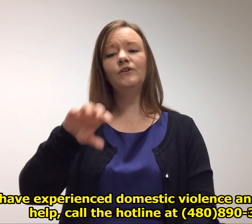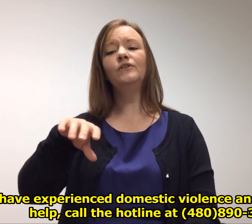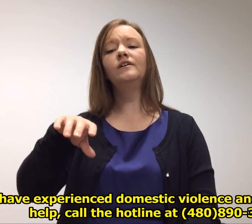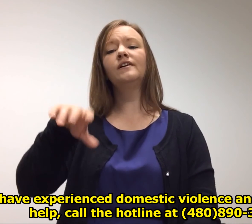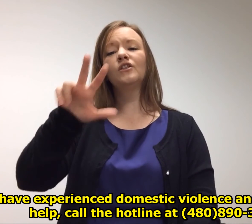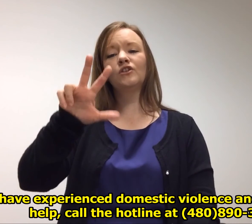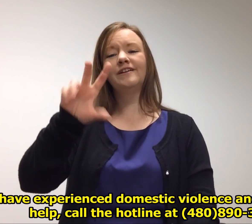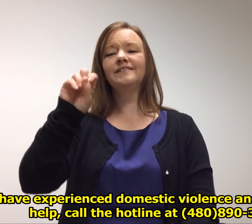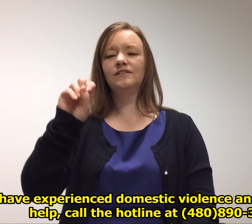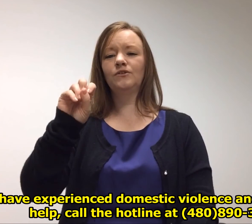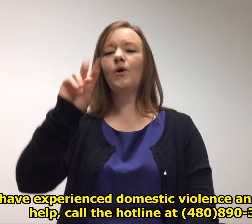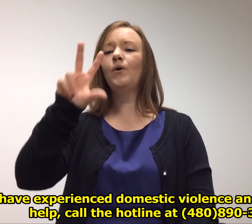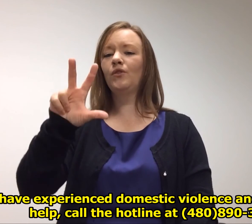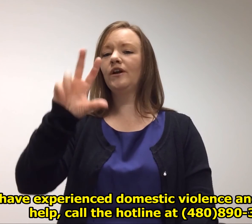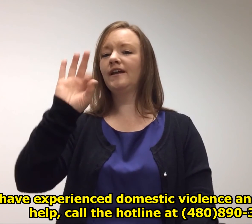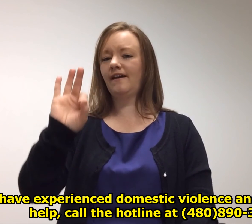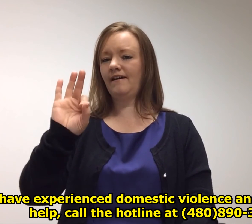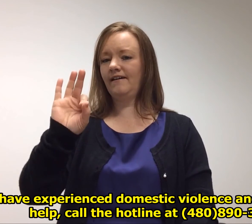-3039.